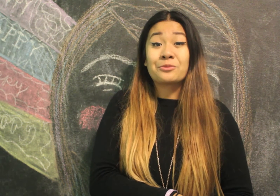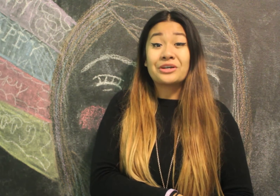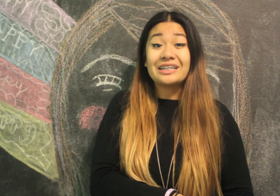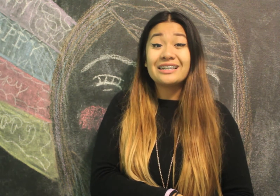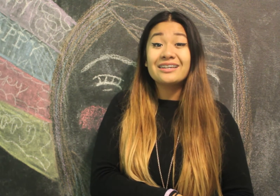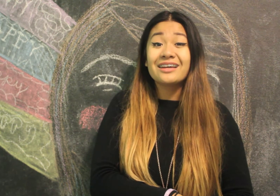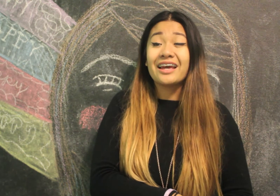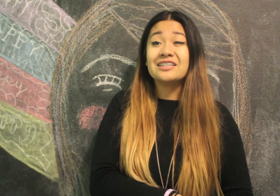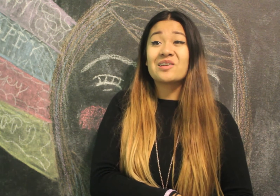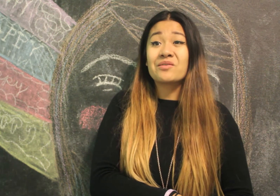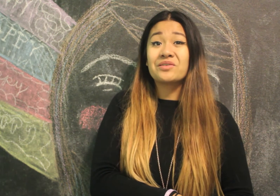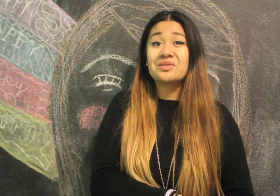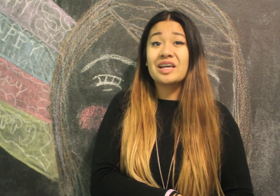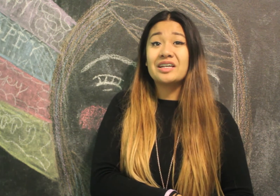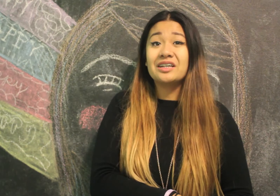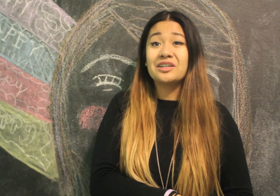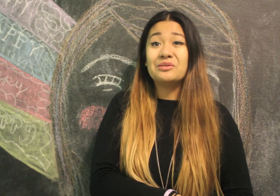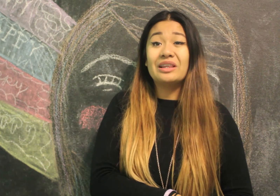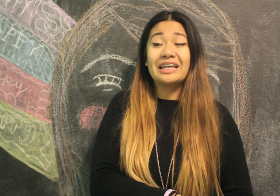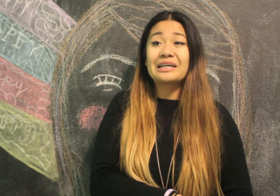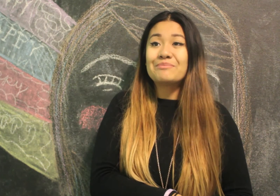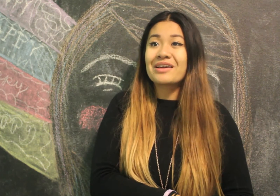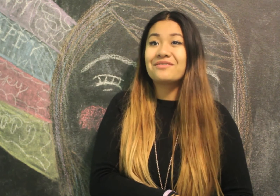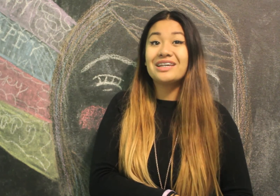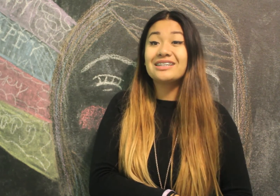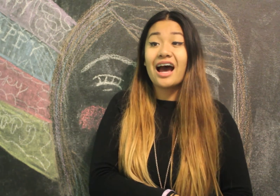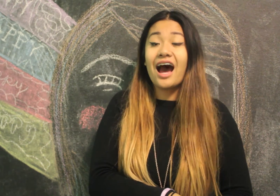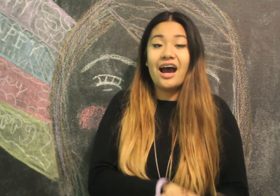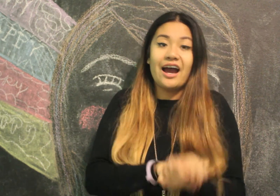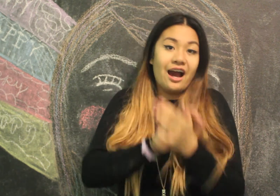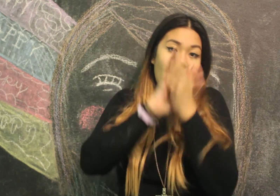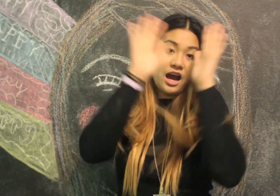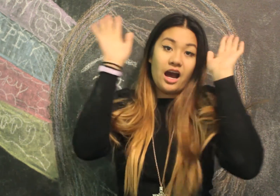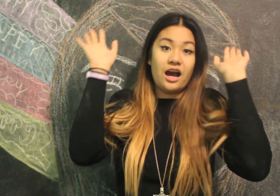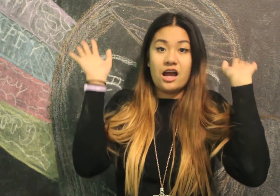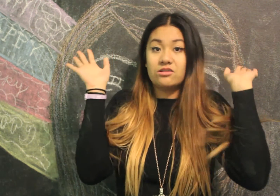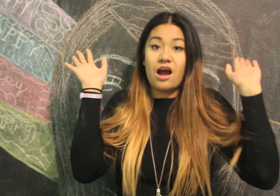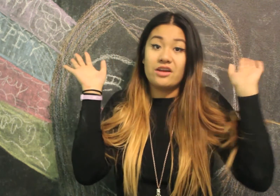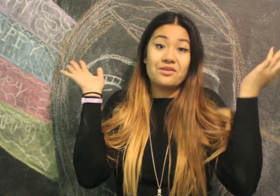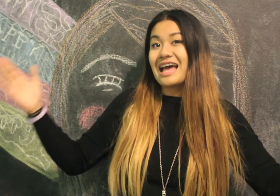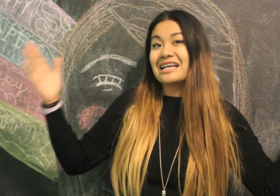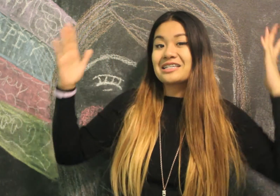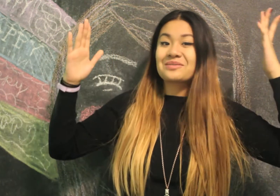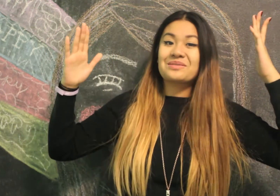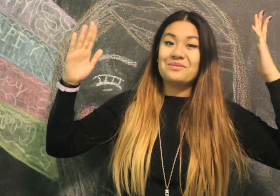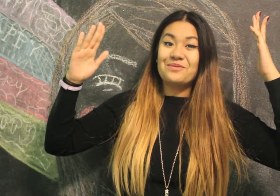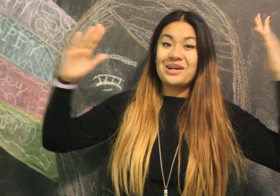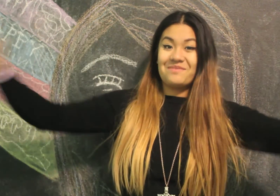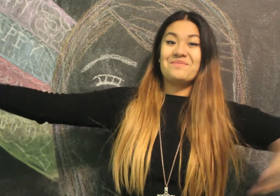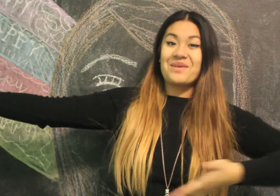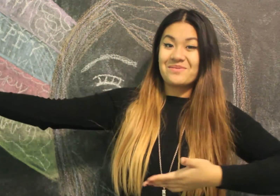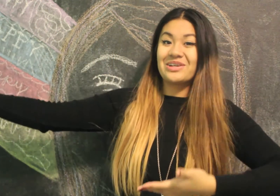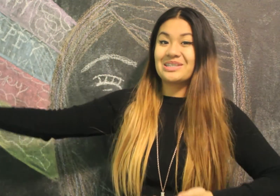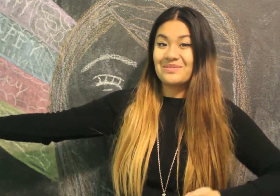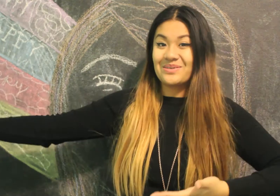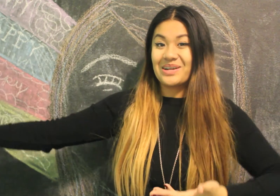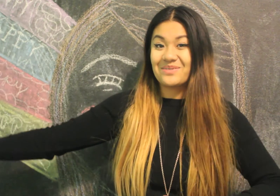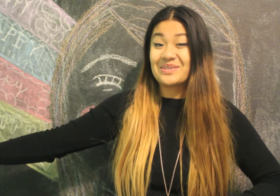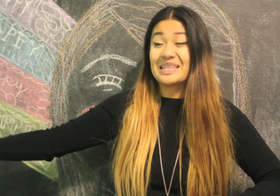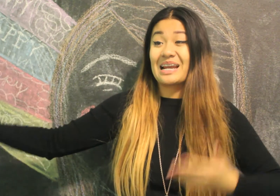pretty And some of you said you'd lick my feet I don't know That's just one of the memories of 2015 that